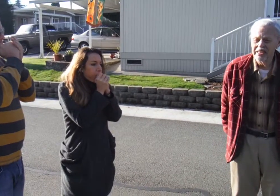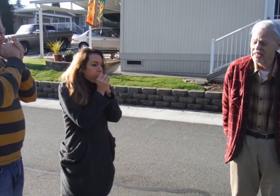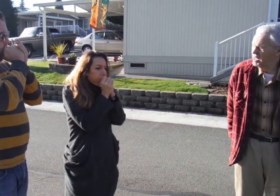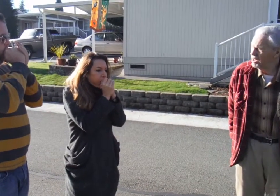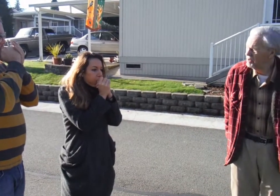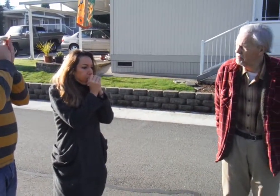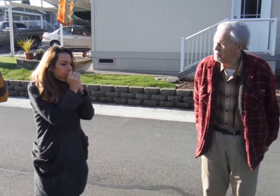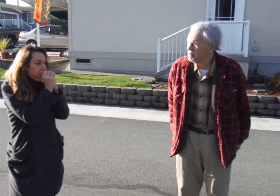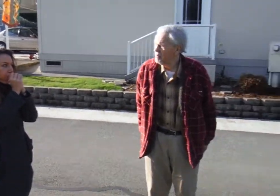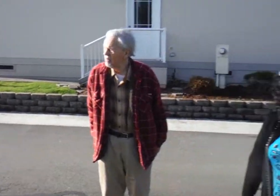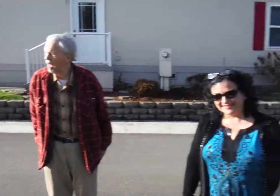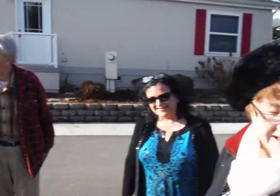You're getting a blade of grass.